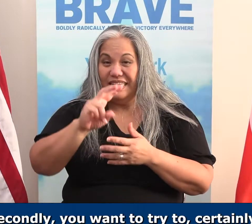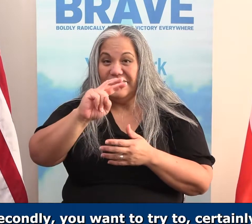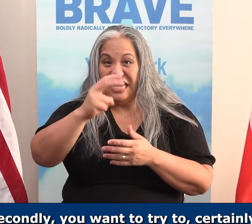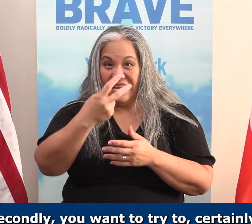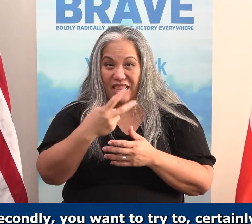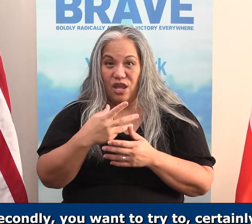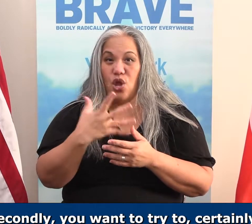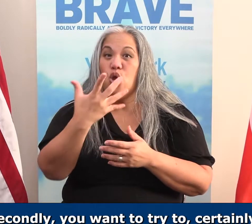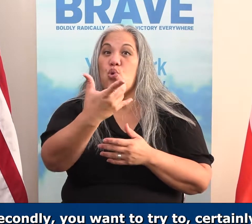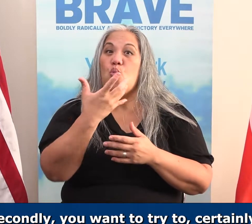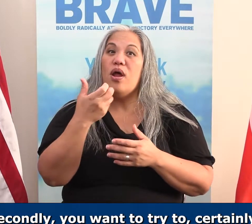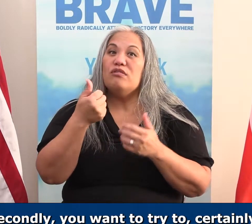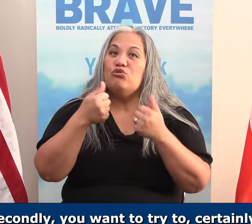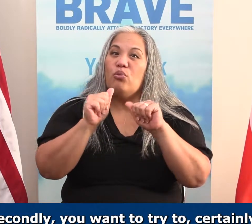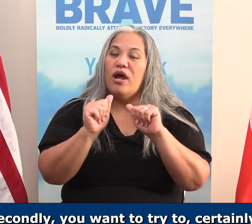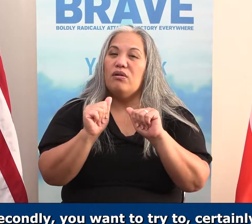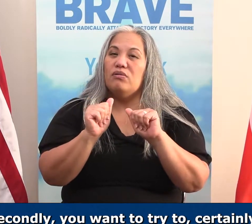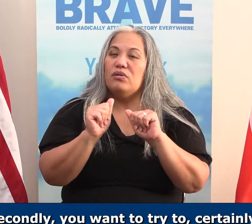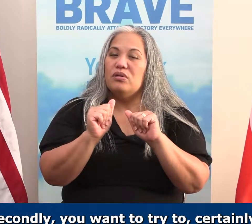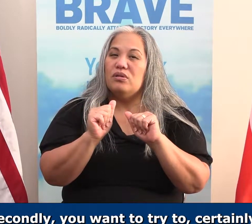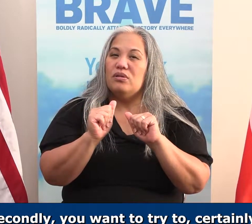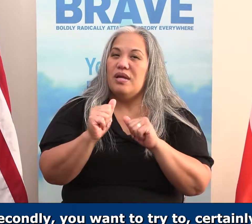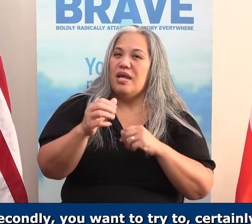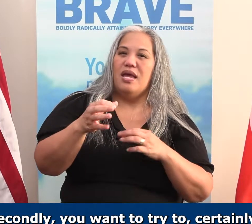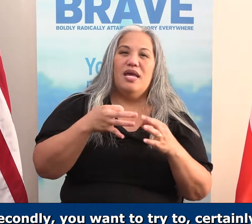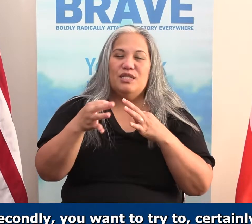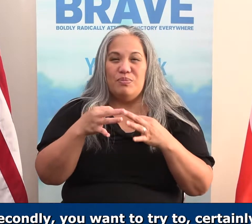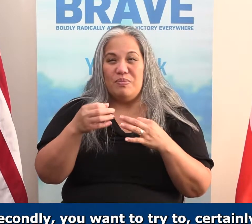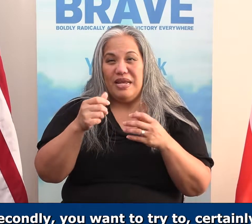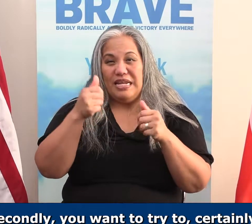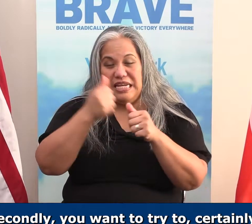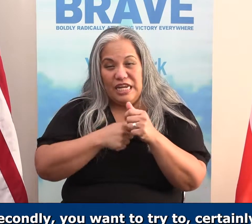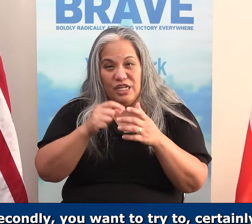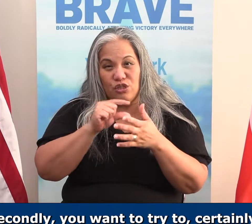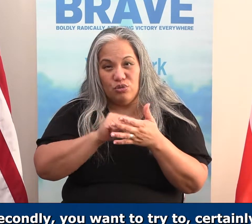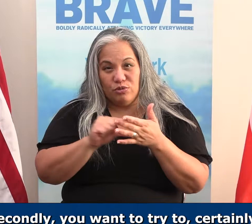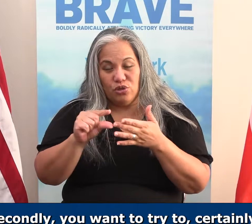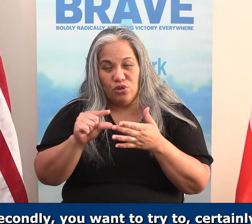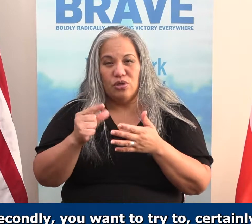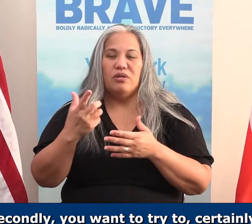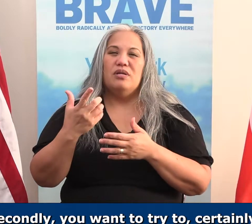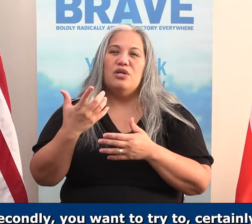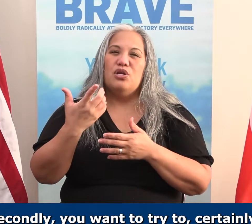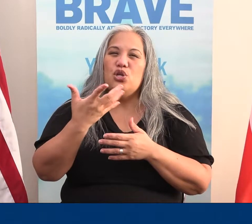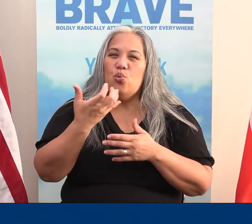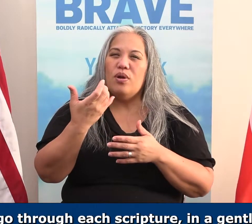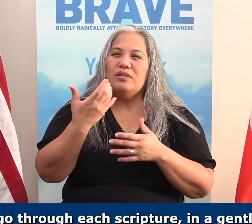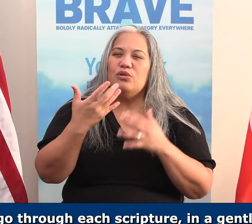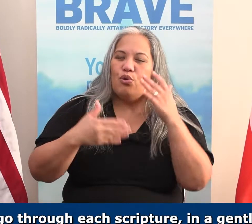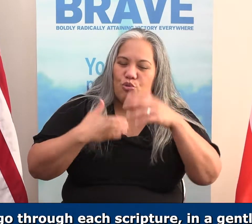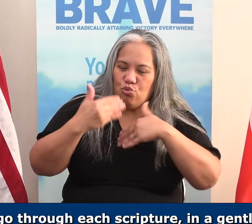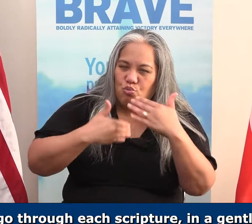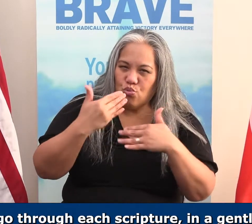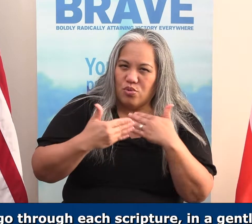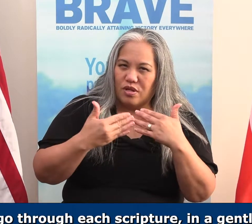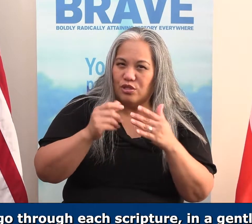Secondly, you want to try to certainly explain each scripture out, but you want to, as you go through each scripture,